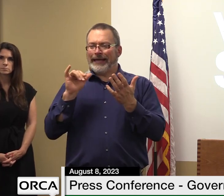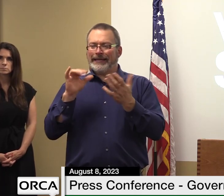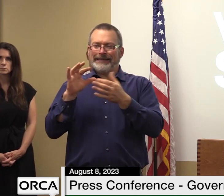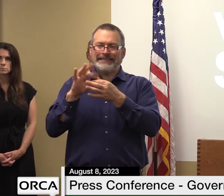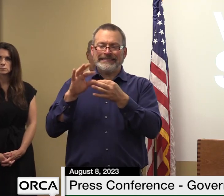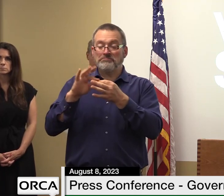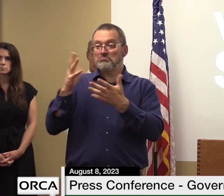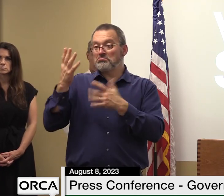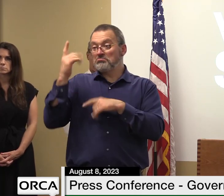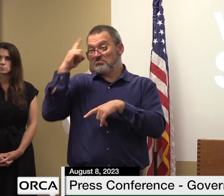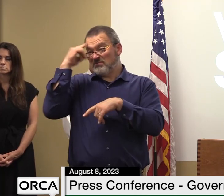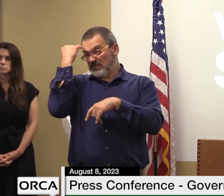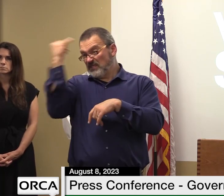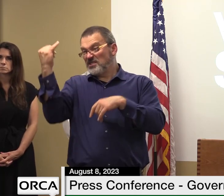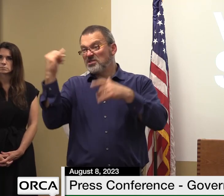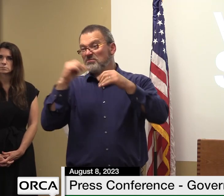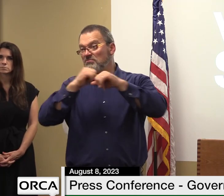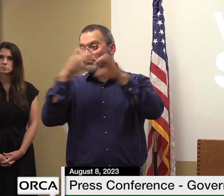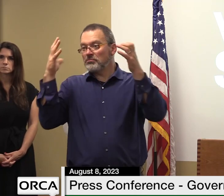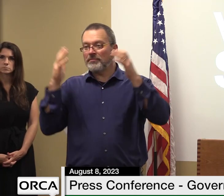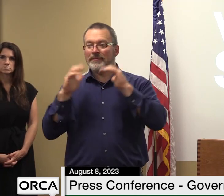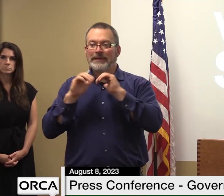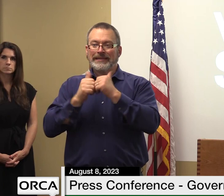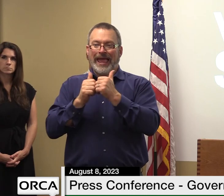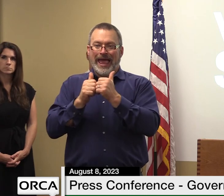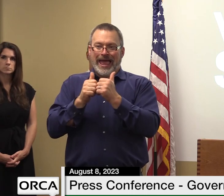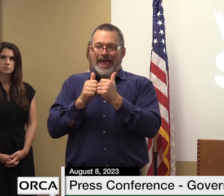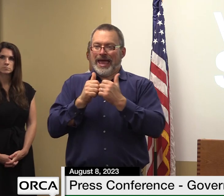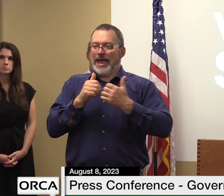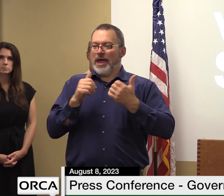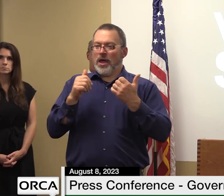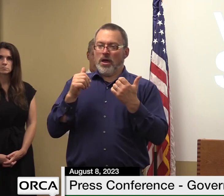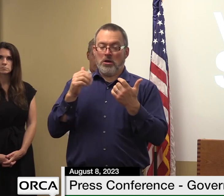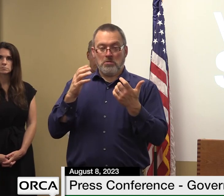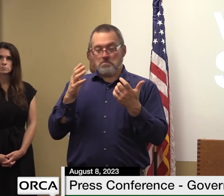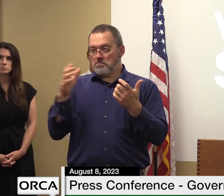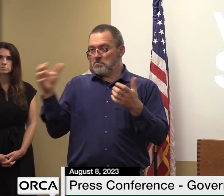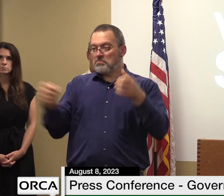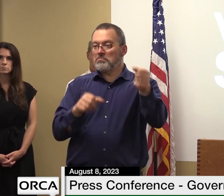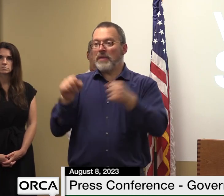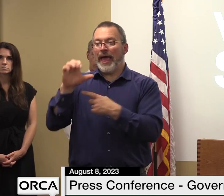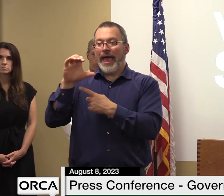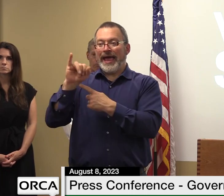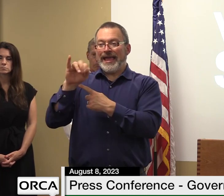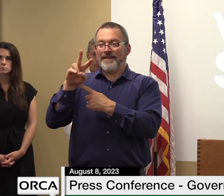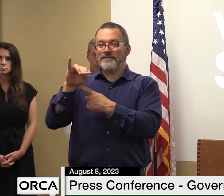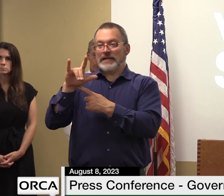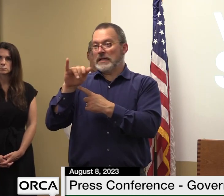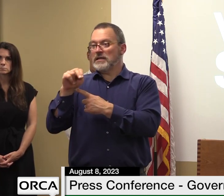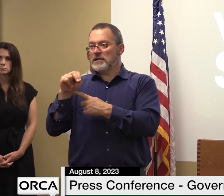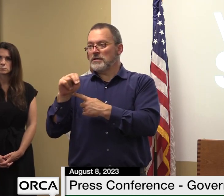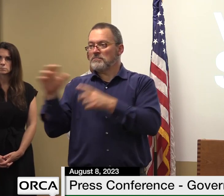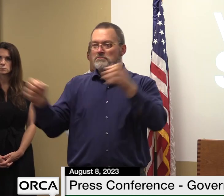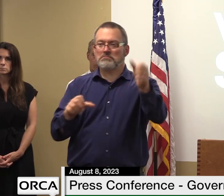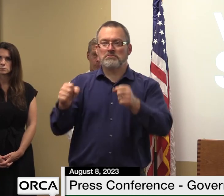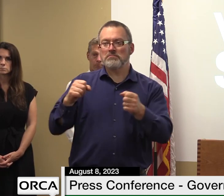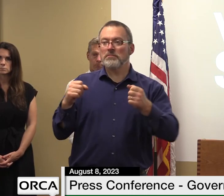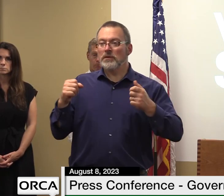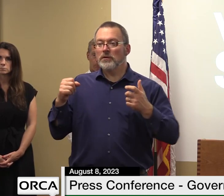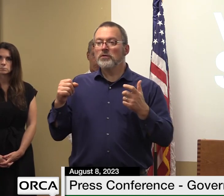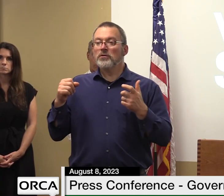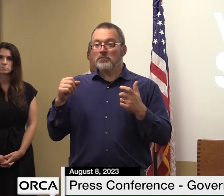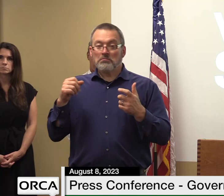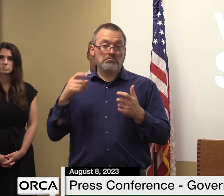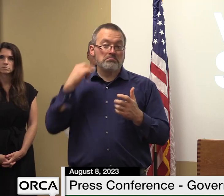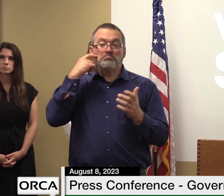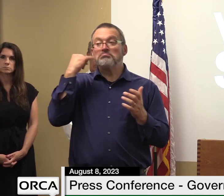works progress administration type civilian conservation corps and specifically pulling tech students out of the